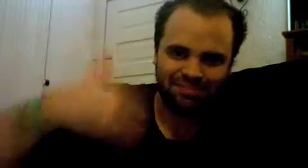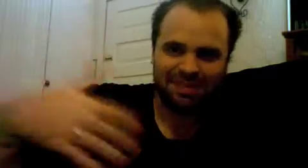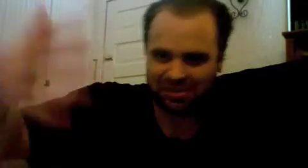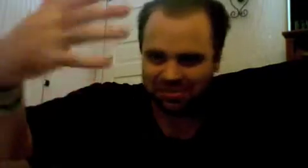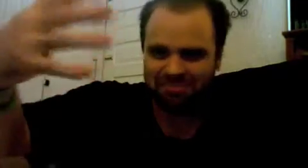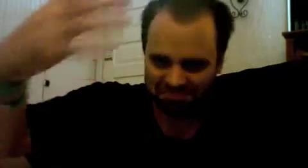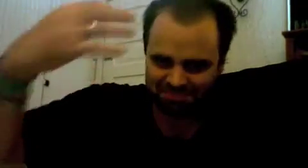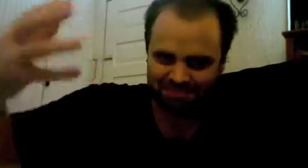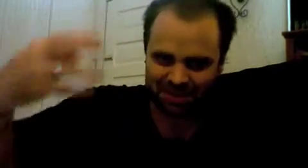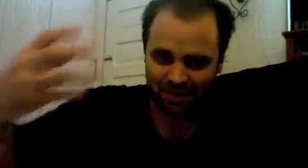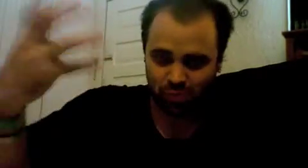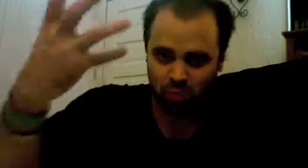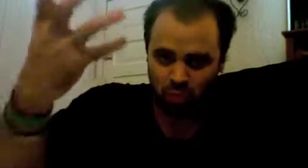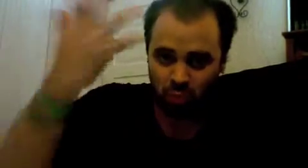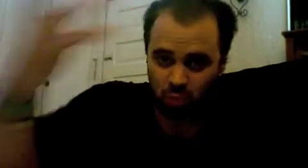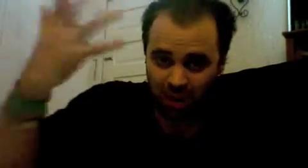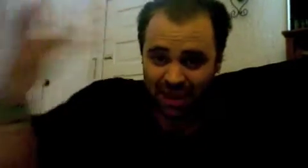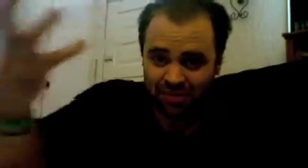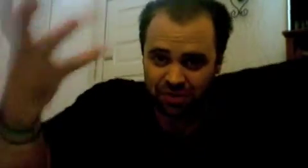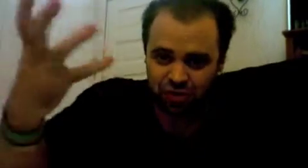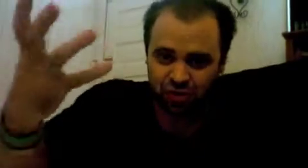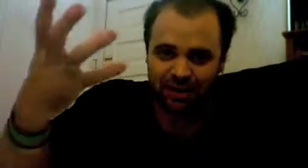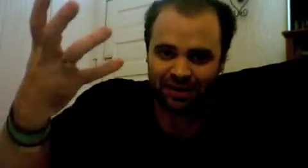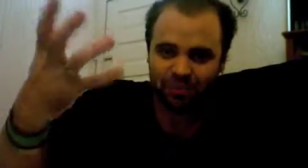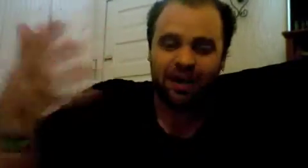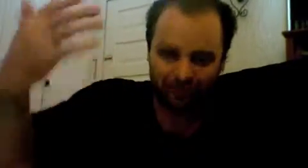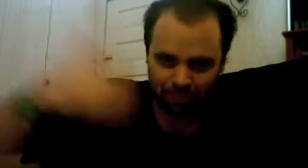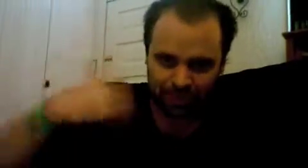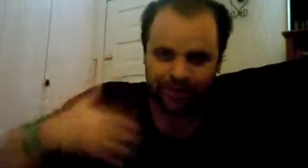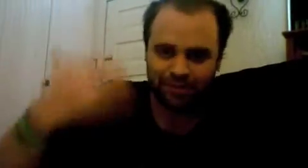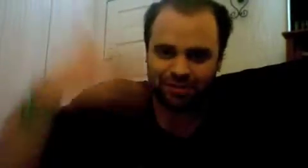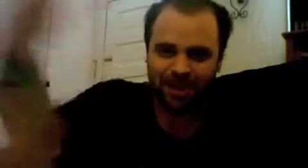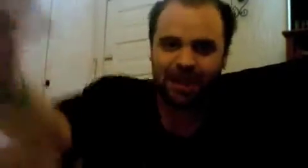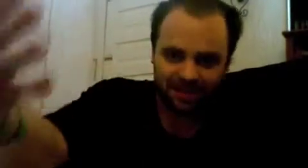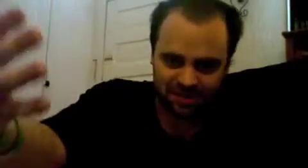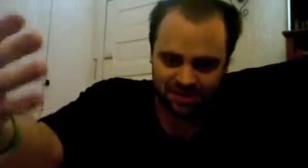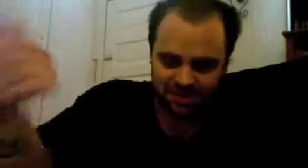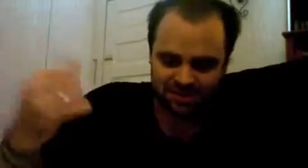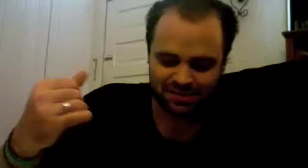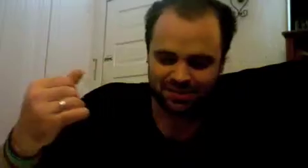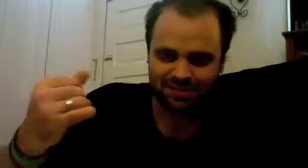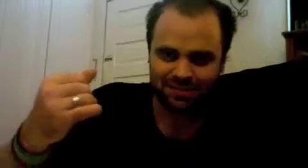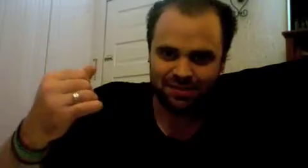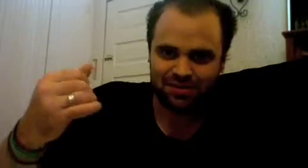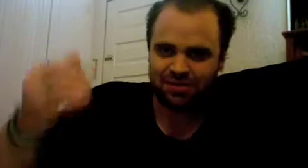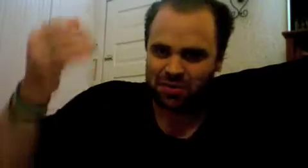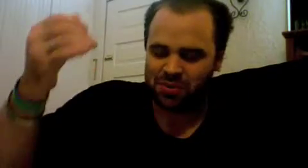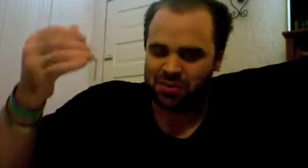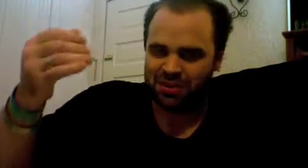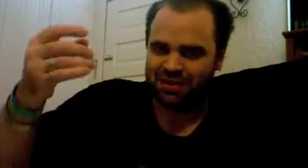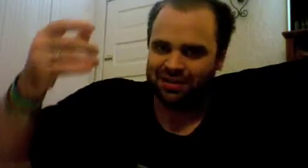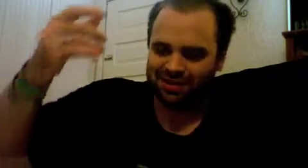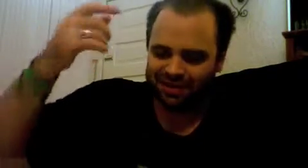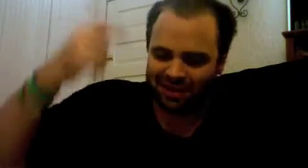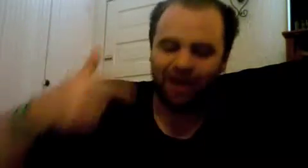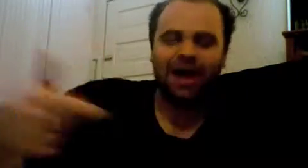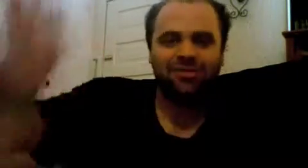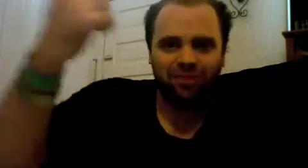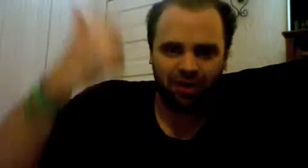is is is the tree right but it comes at the end so God has to